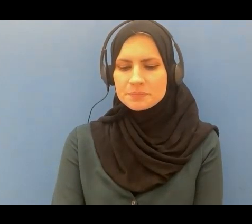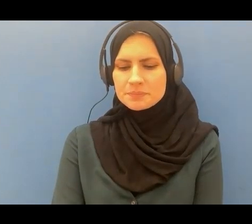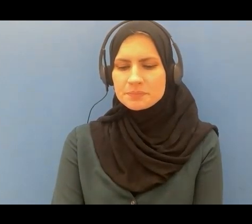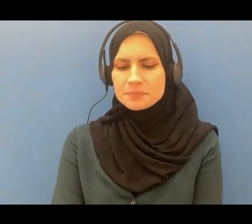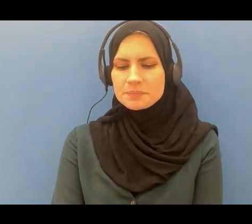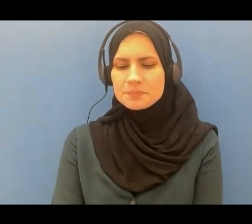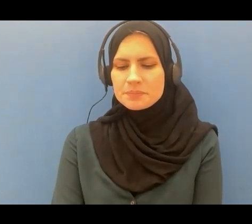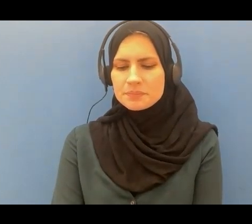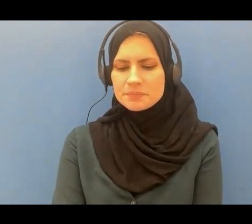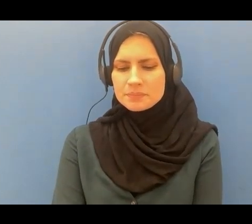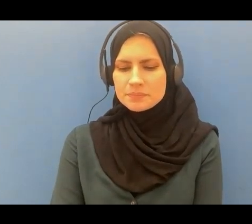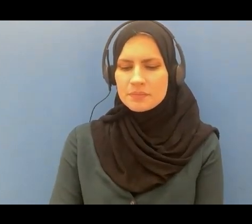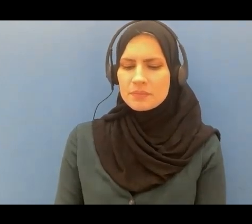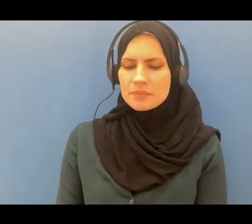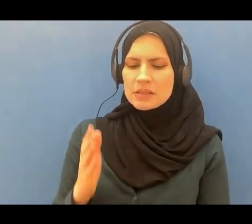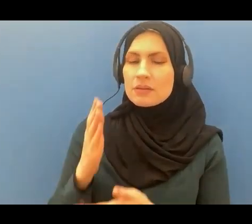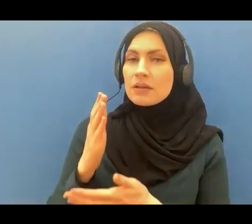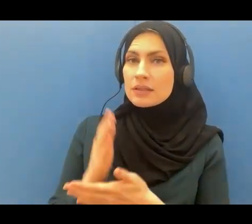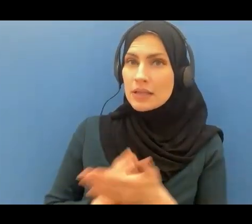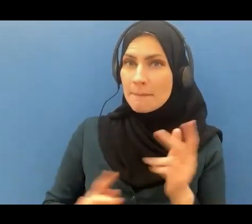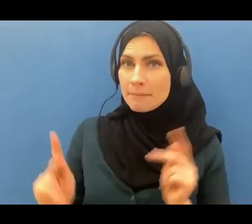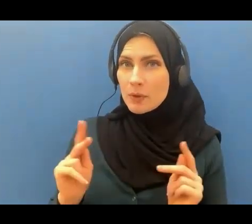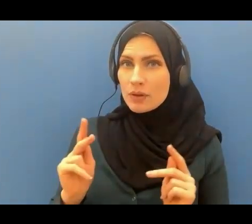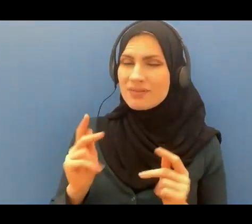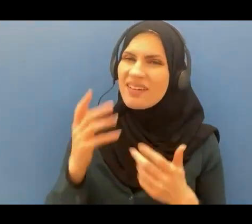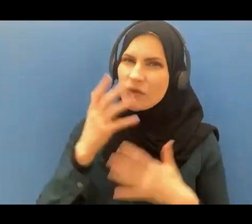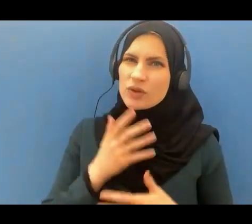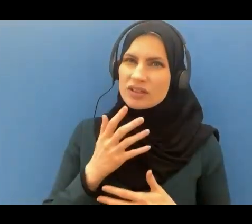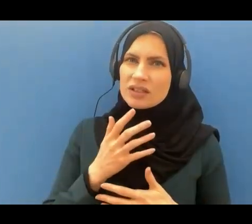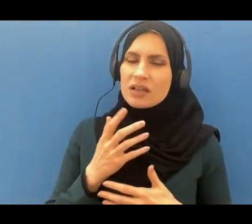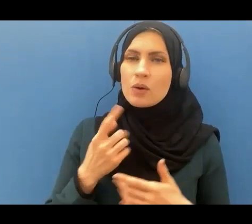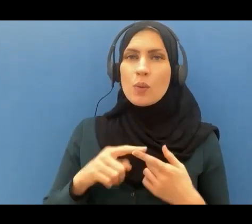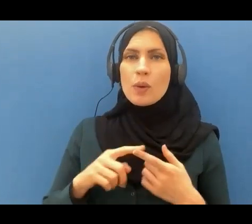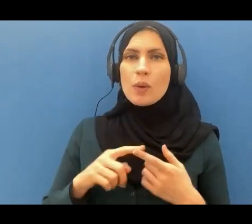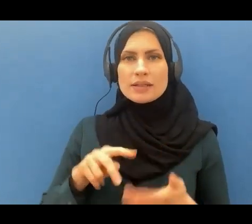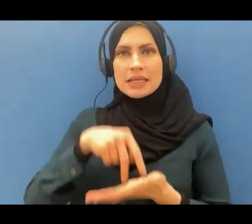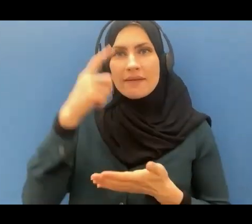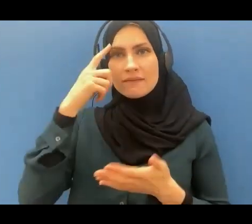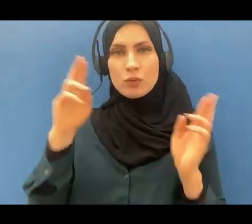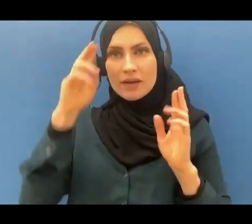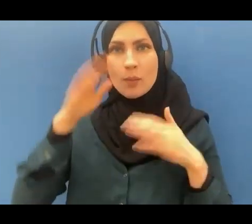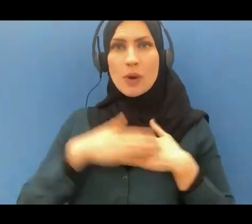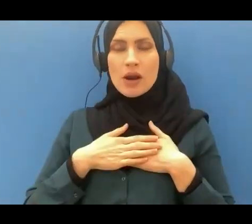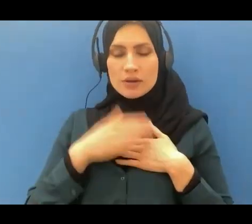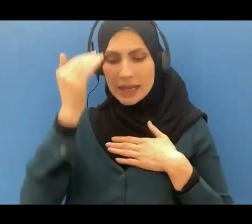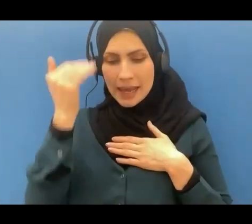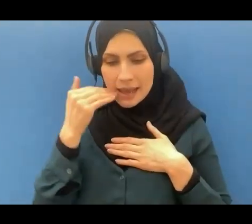some people unfortunately when they stand for prayer they raise their heads up and the prophet